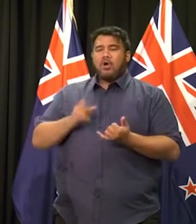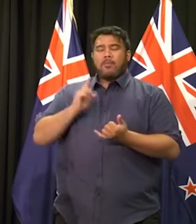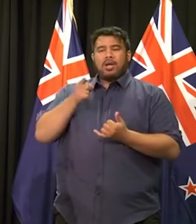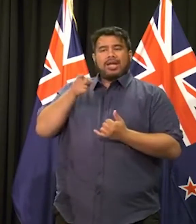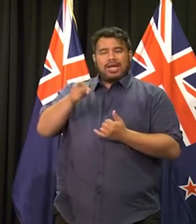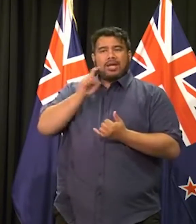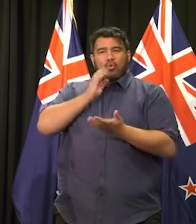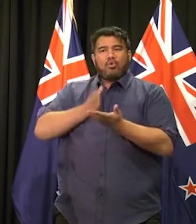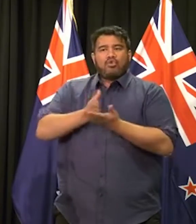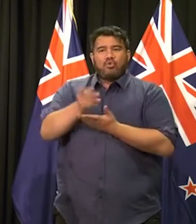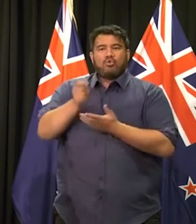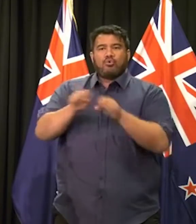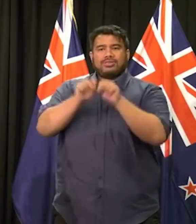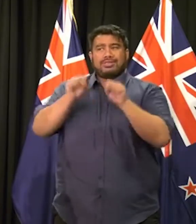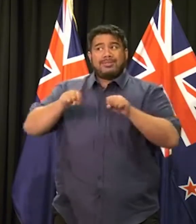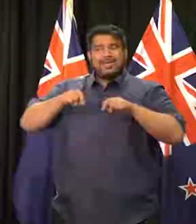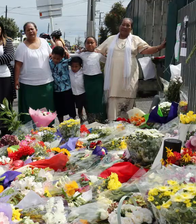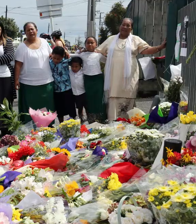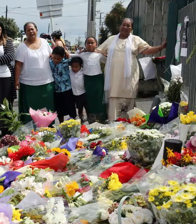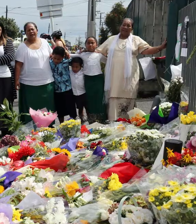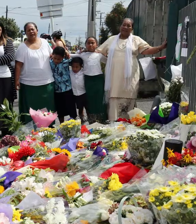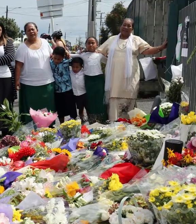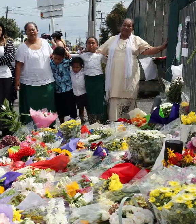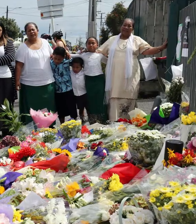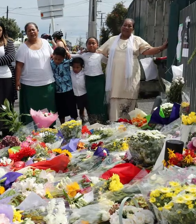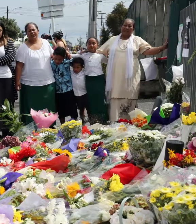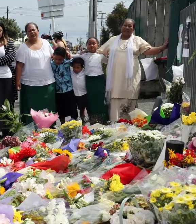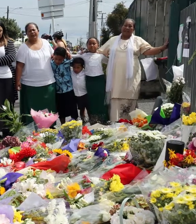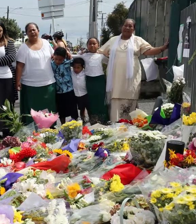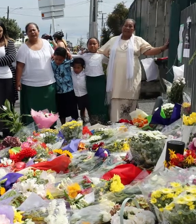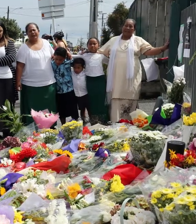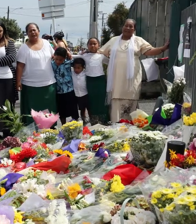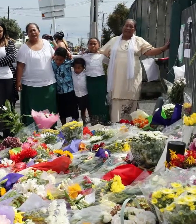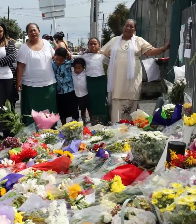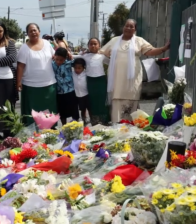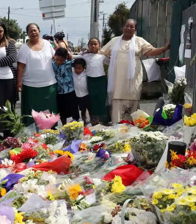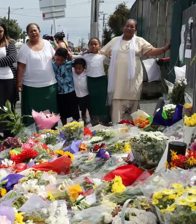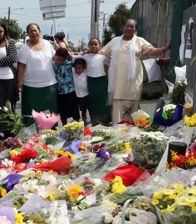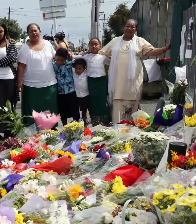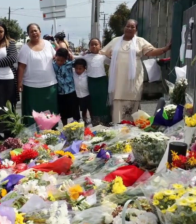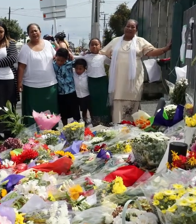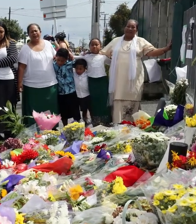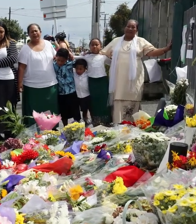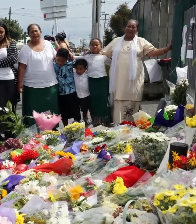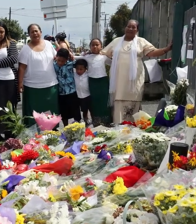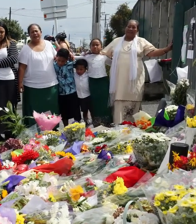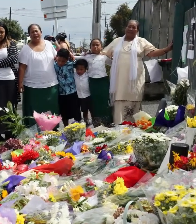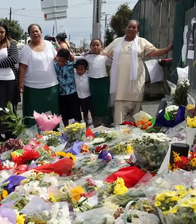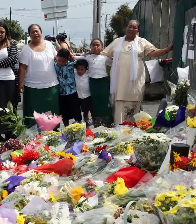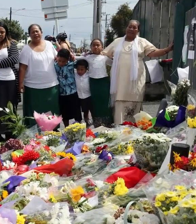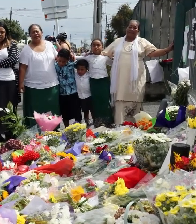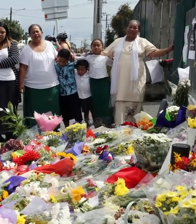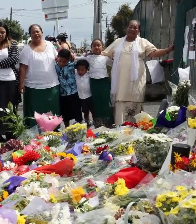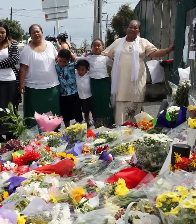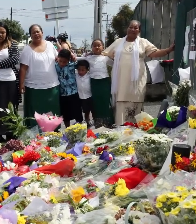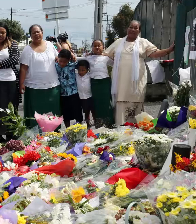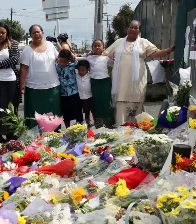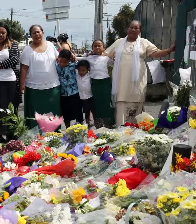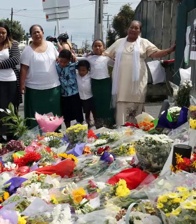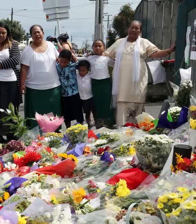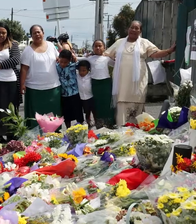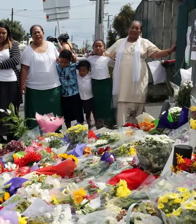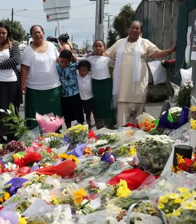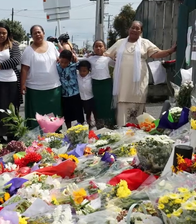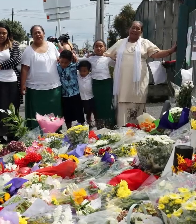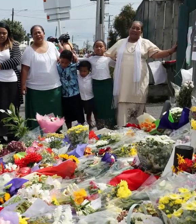system of New Zealand for the terrorist attack that he has committed here. Are charges under the Terrorist Depression Act being considered?